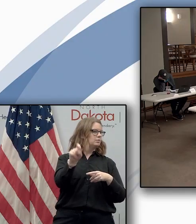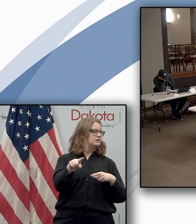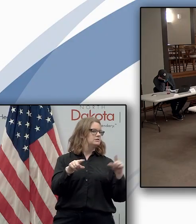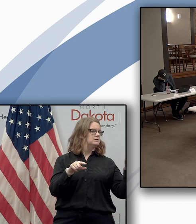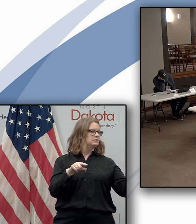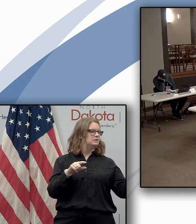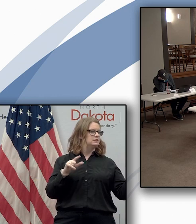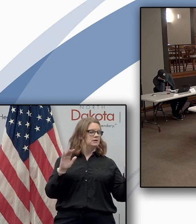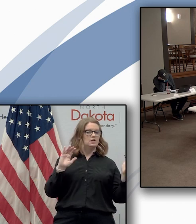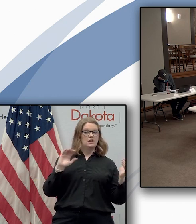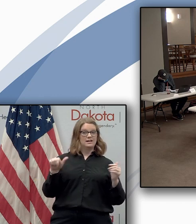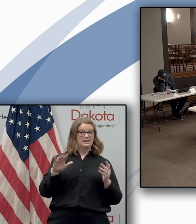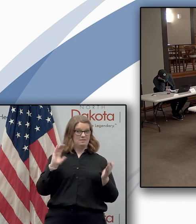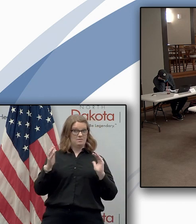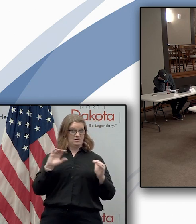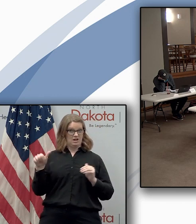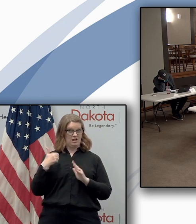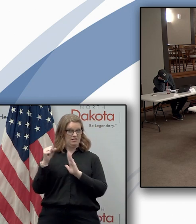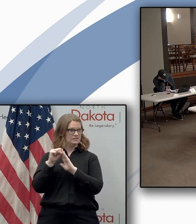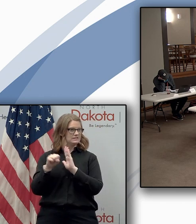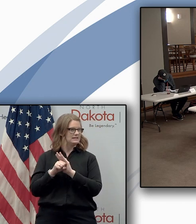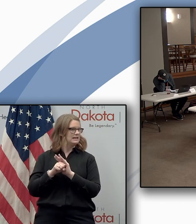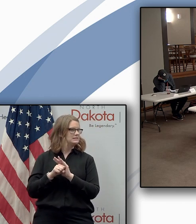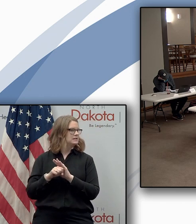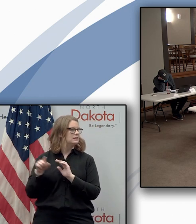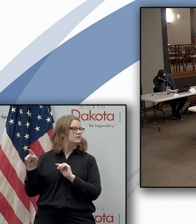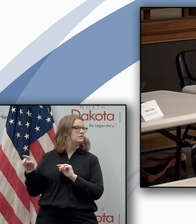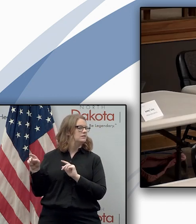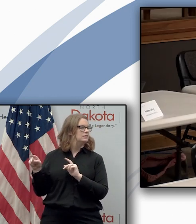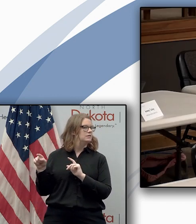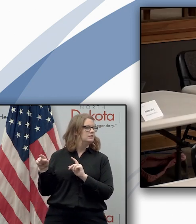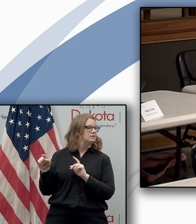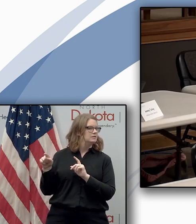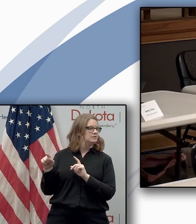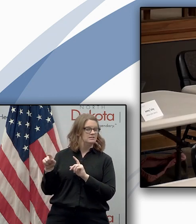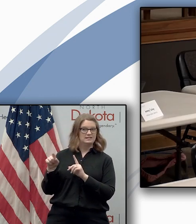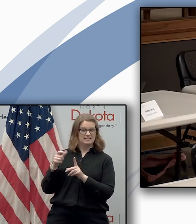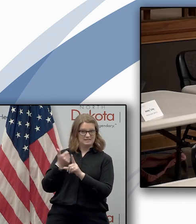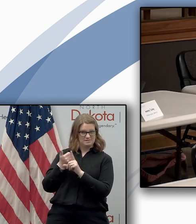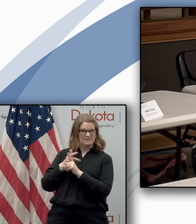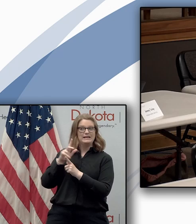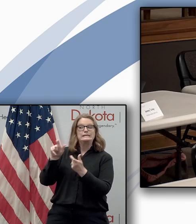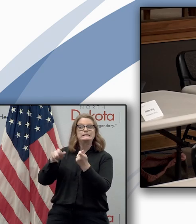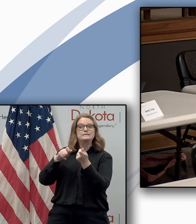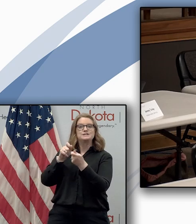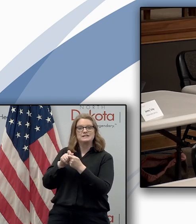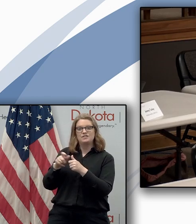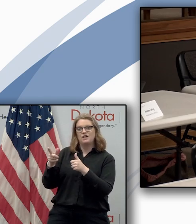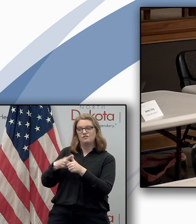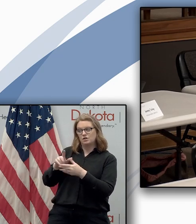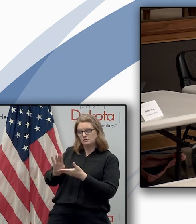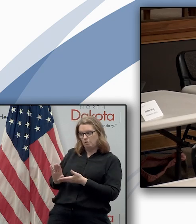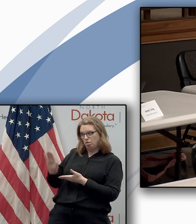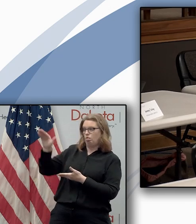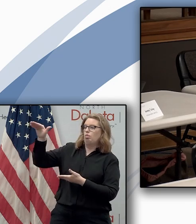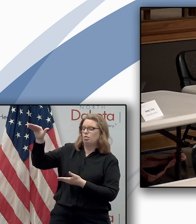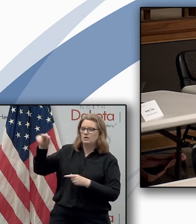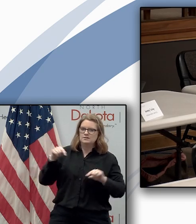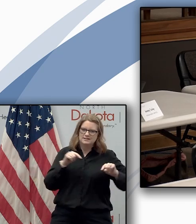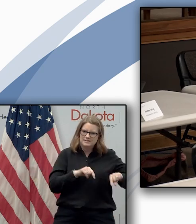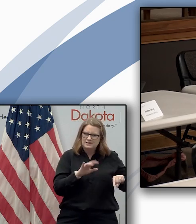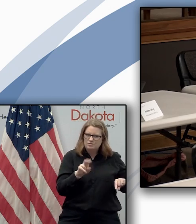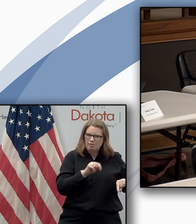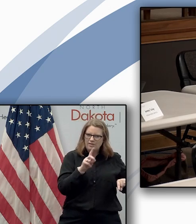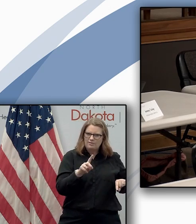states and when they're reopening many of these other states had a definitive first spike to deal with first north dakota hasn't really